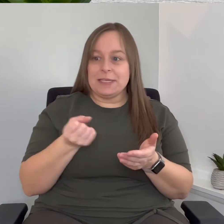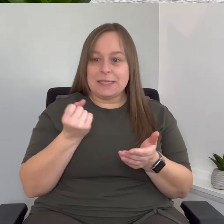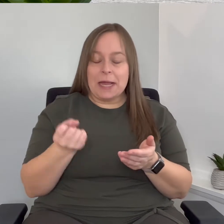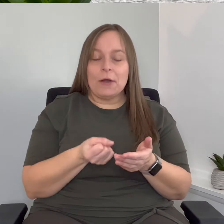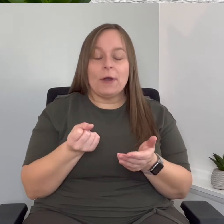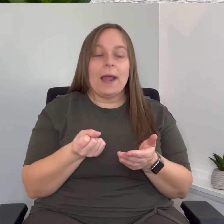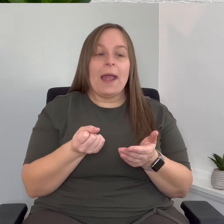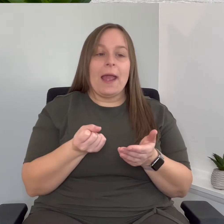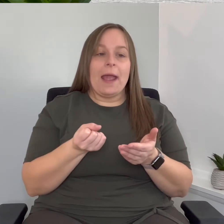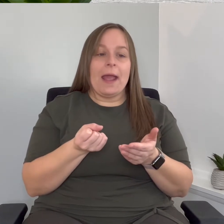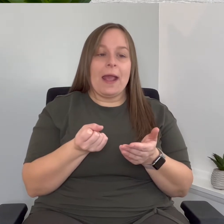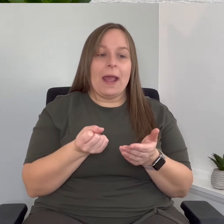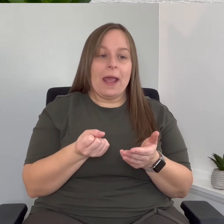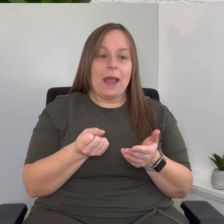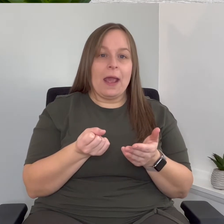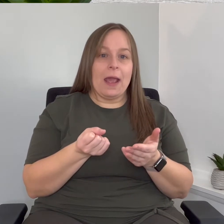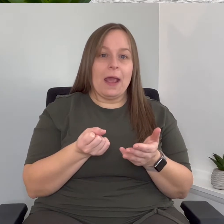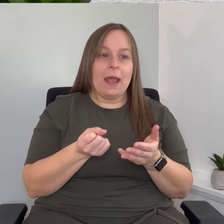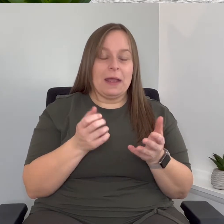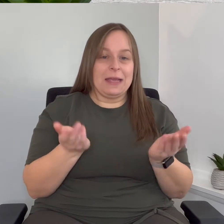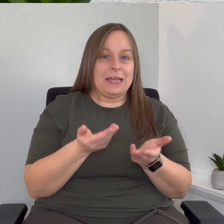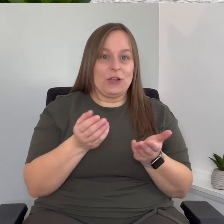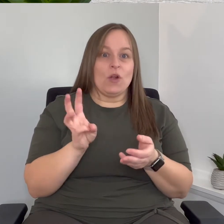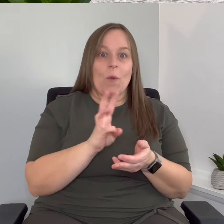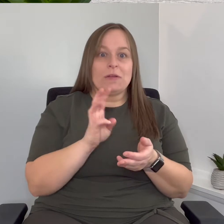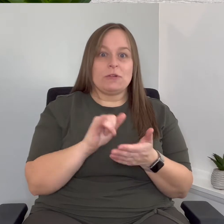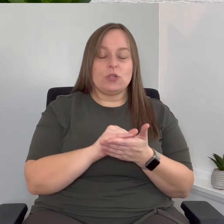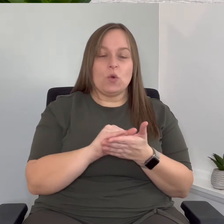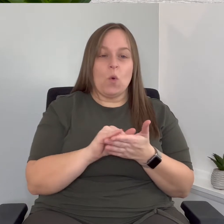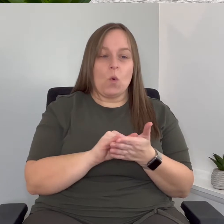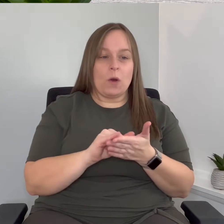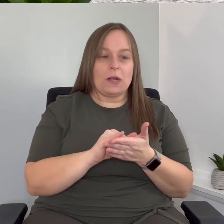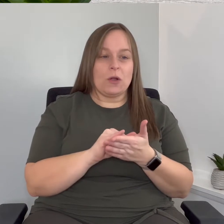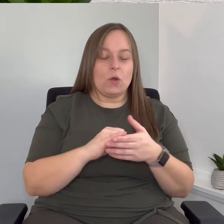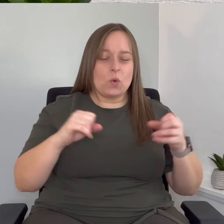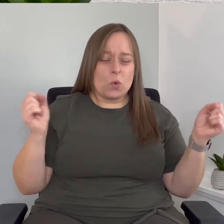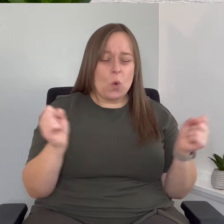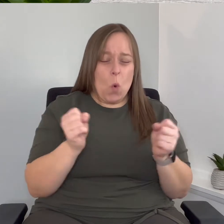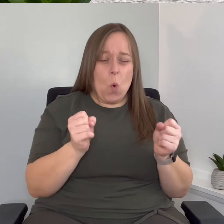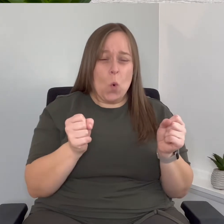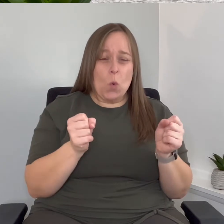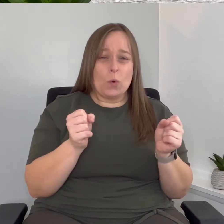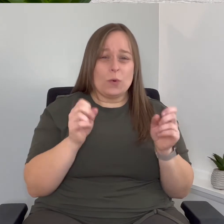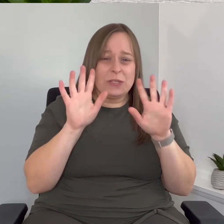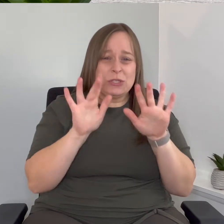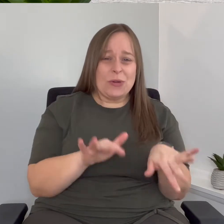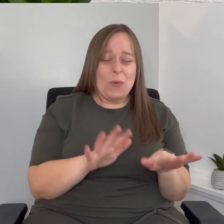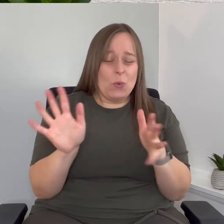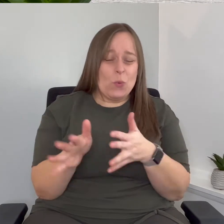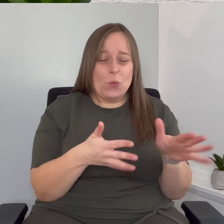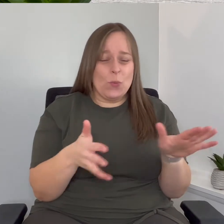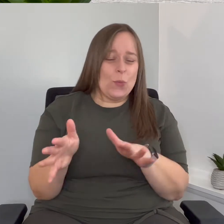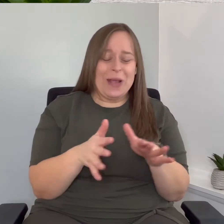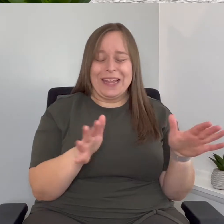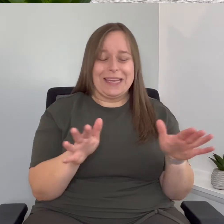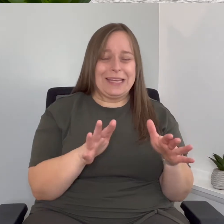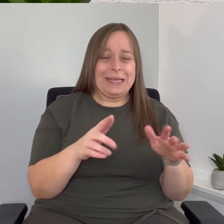and it was here in Western New York it was crazy windy and snowy and it was freezing and